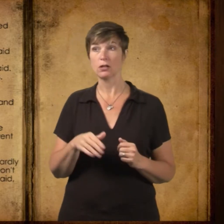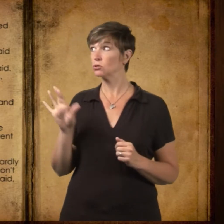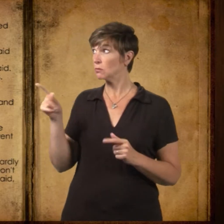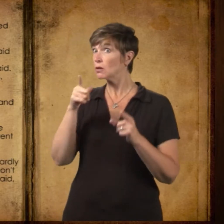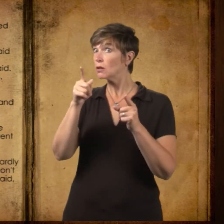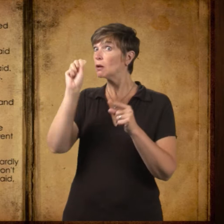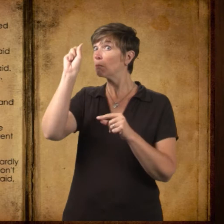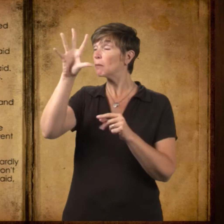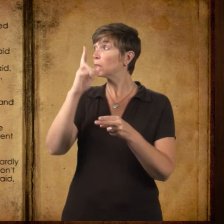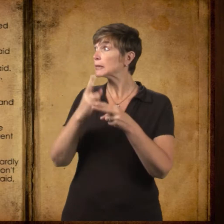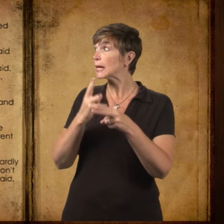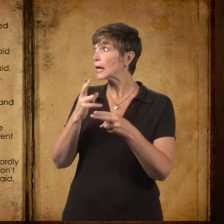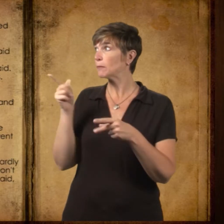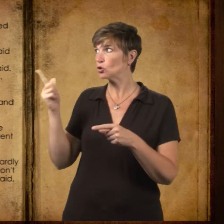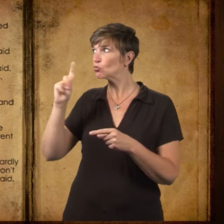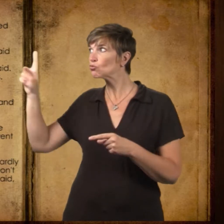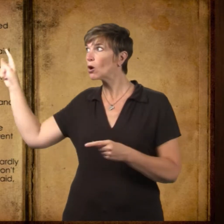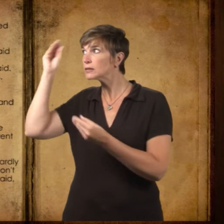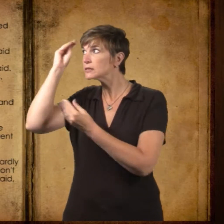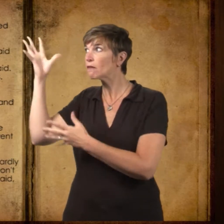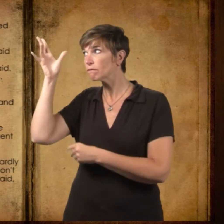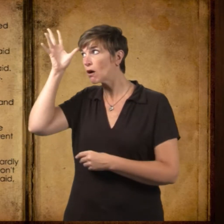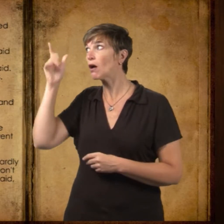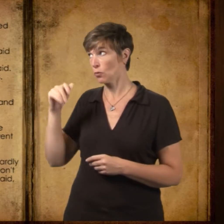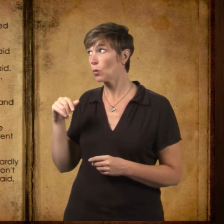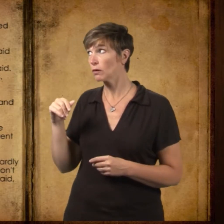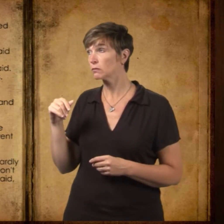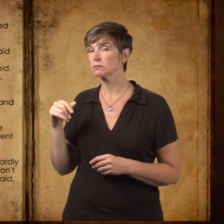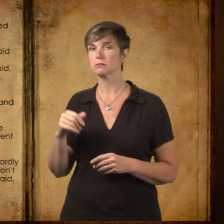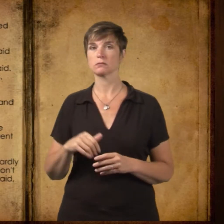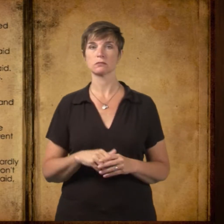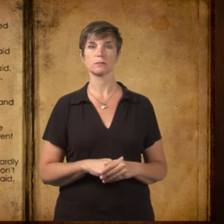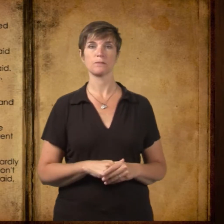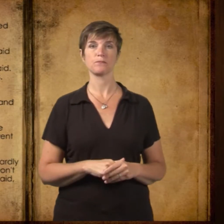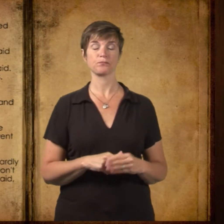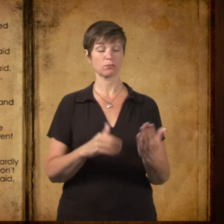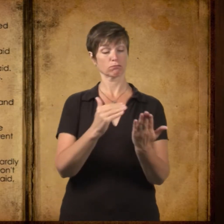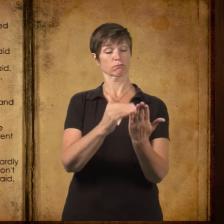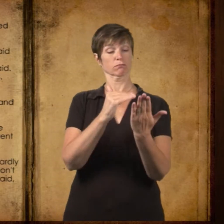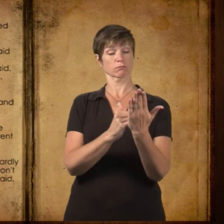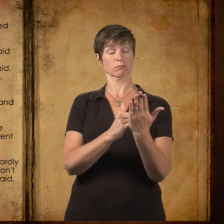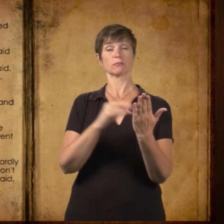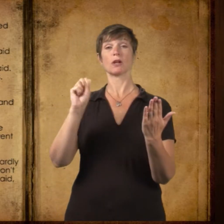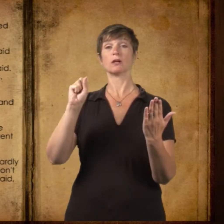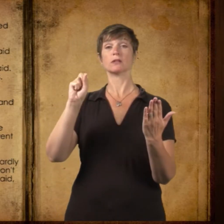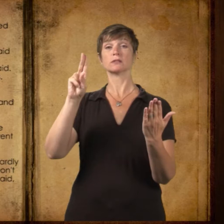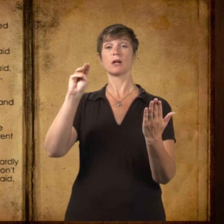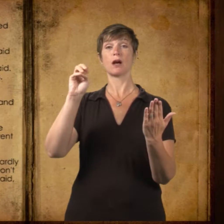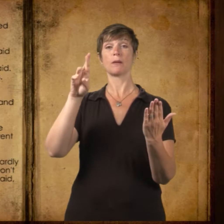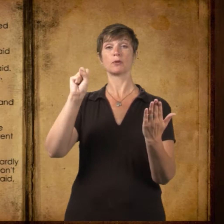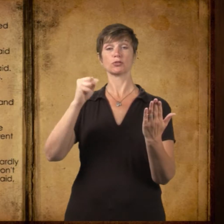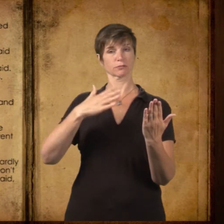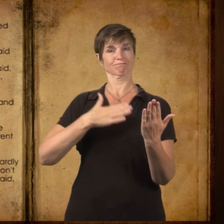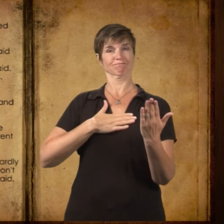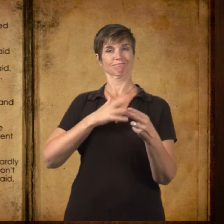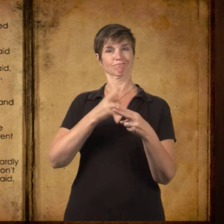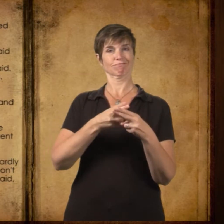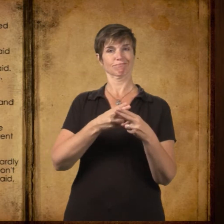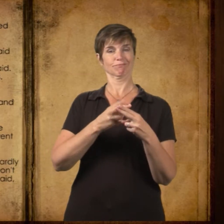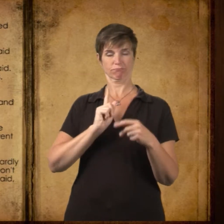They're almost through, her son said. You get ready to run tell Dad, Mrs. Dunbar said. Mr. Summers called his